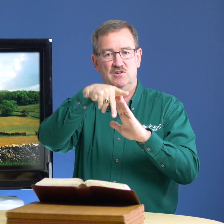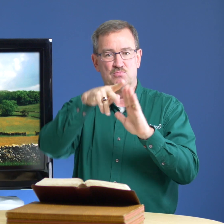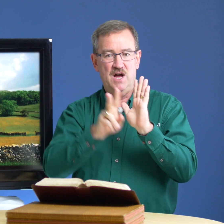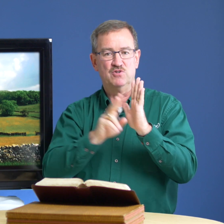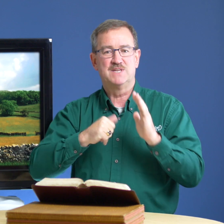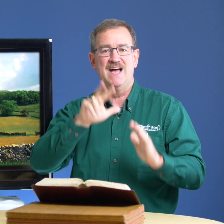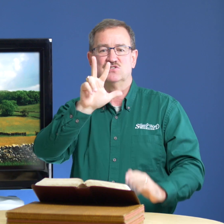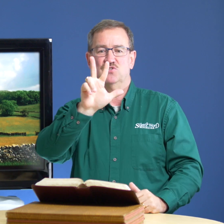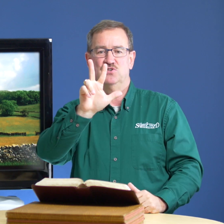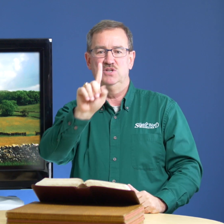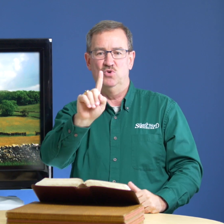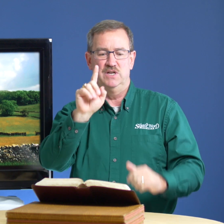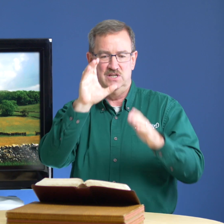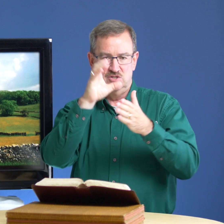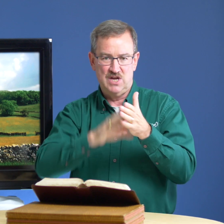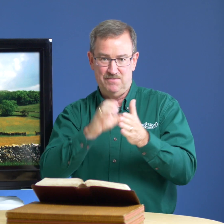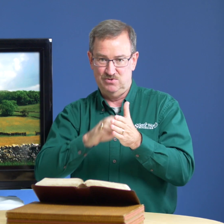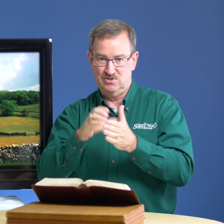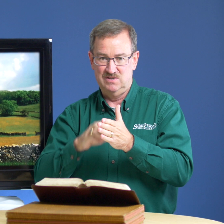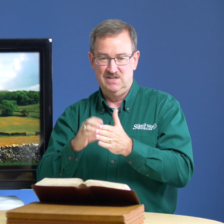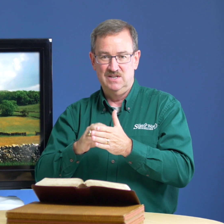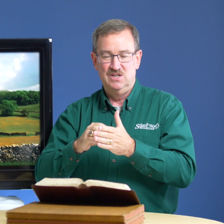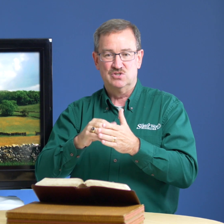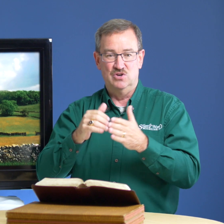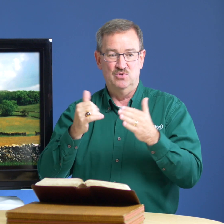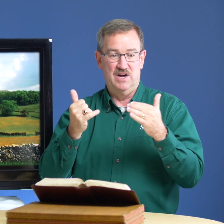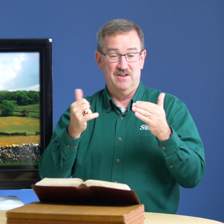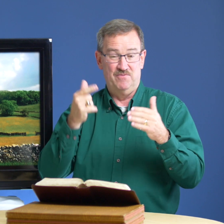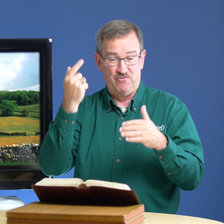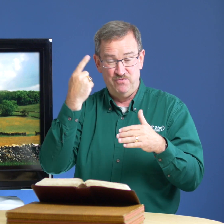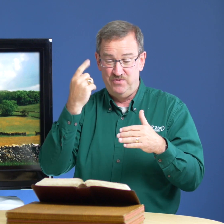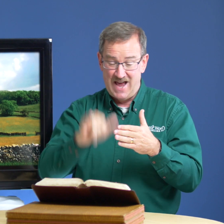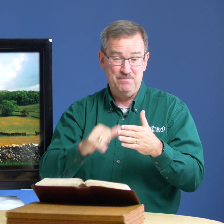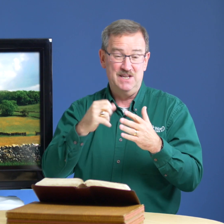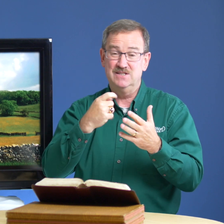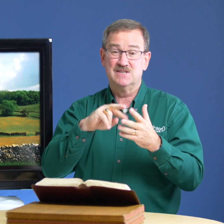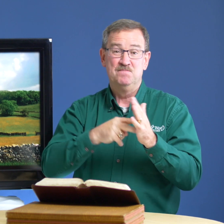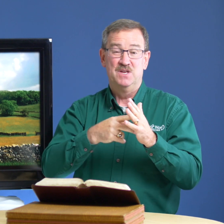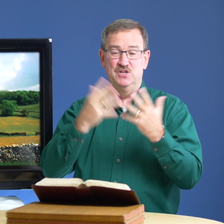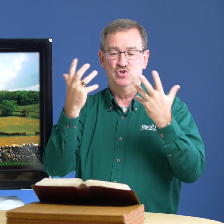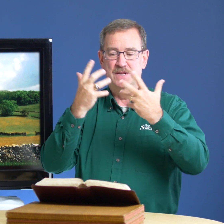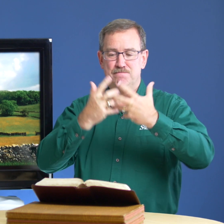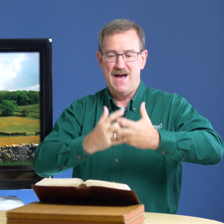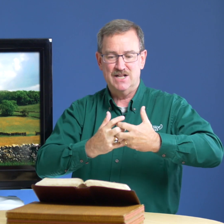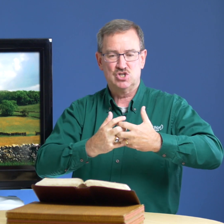proverbs has 31 chapters so that means that you can match